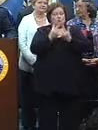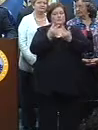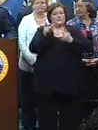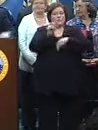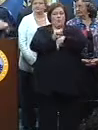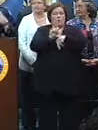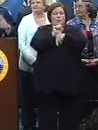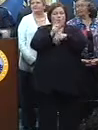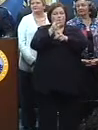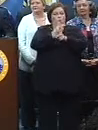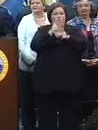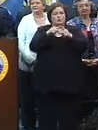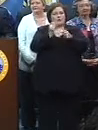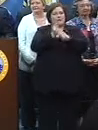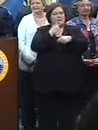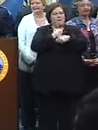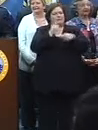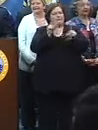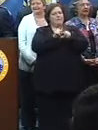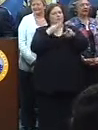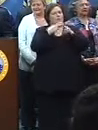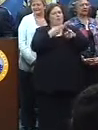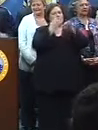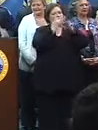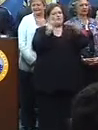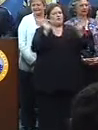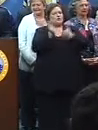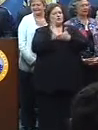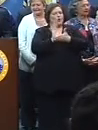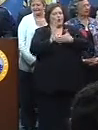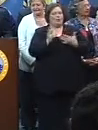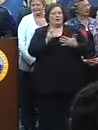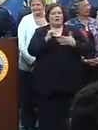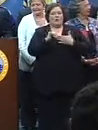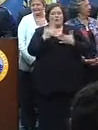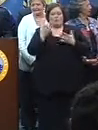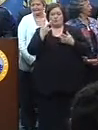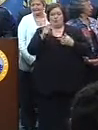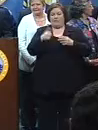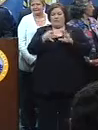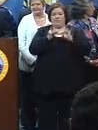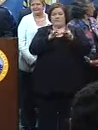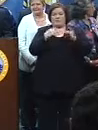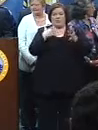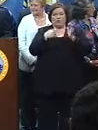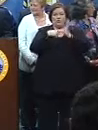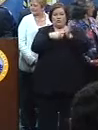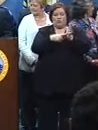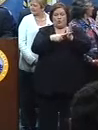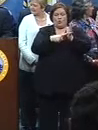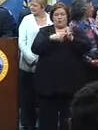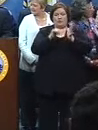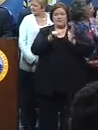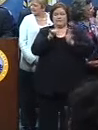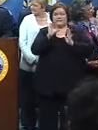really, really hard to make this the free show on Earth, I thank them as well. I want to make two other comments, and I want to show you this visual.